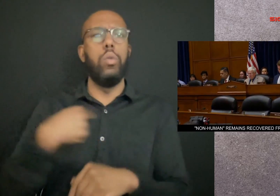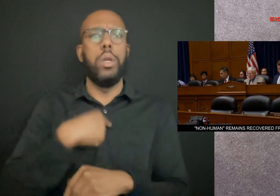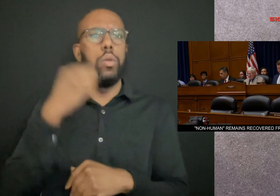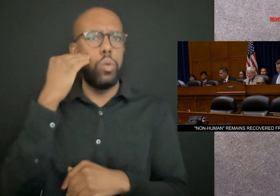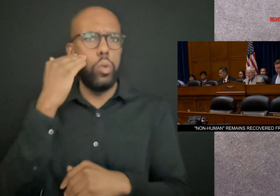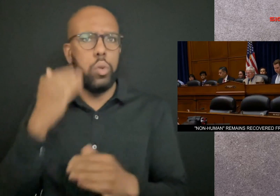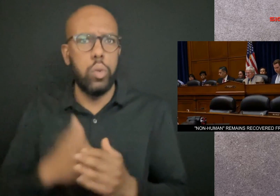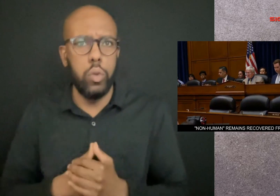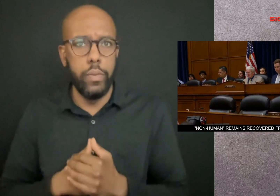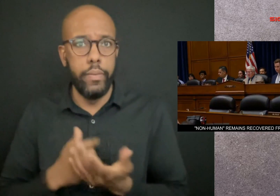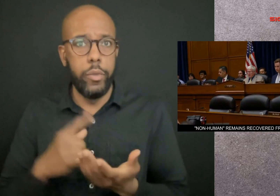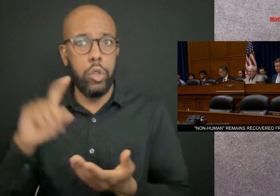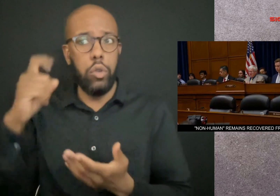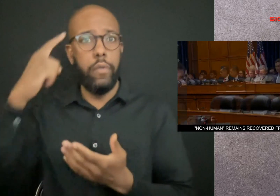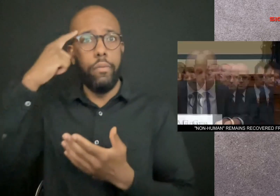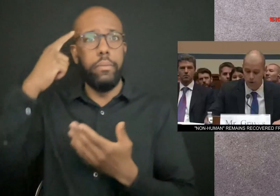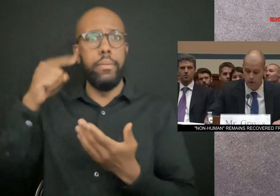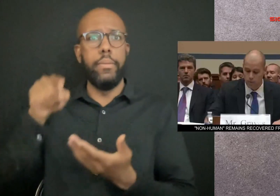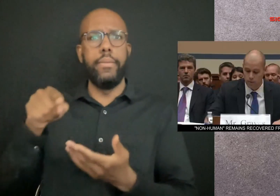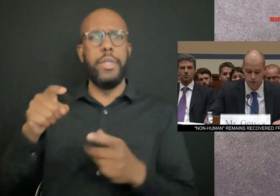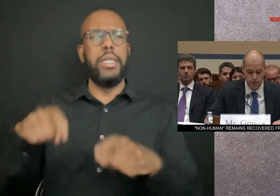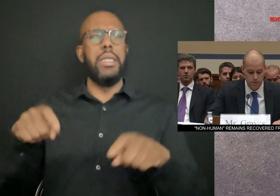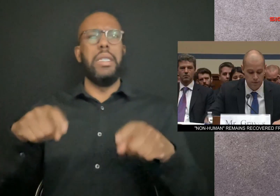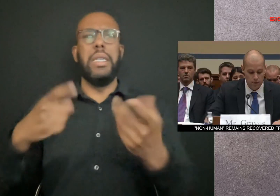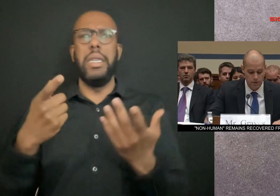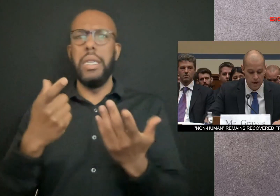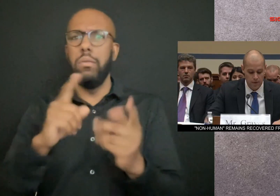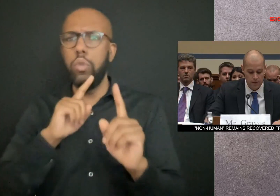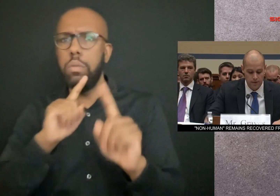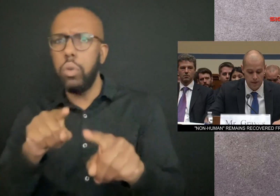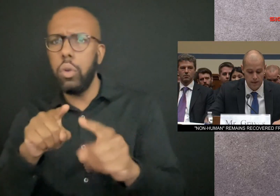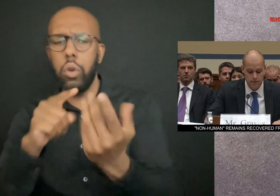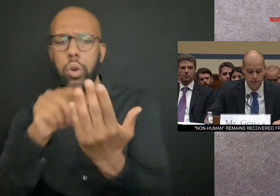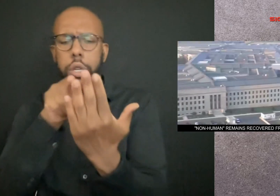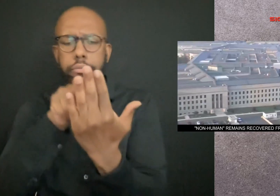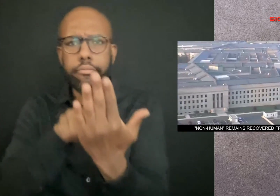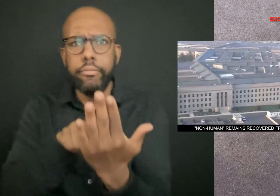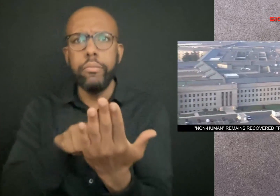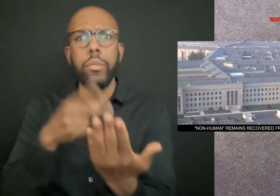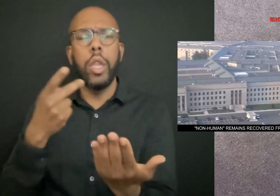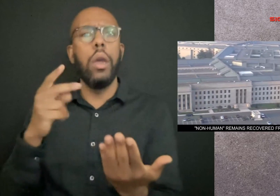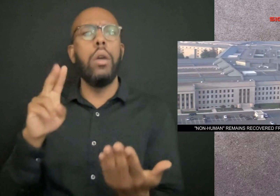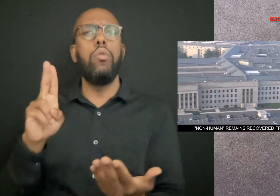know. And the government needs to take reports of UFO sightings more seriously.